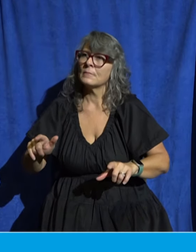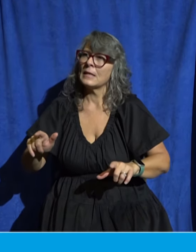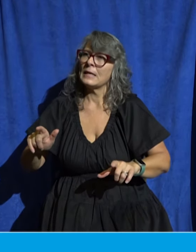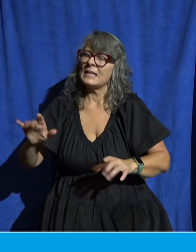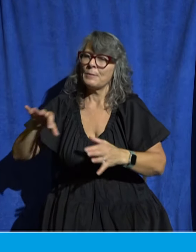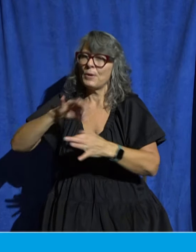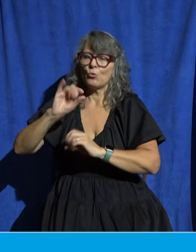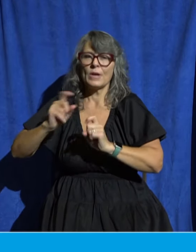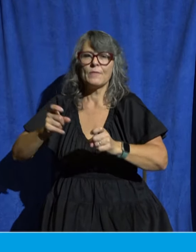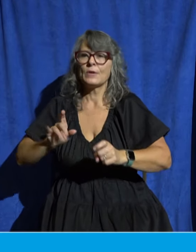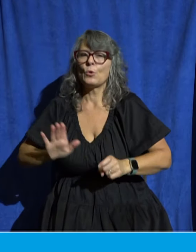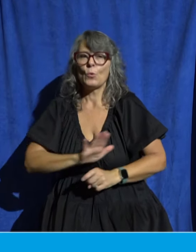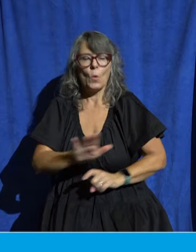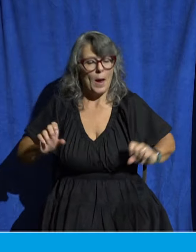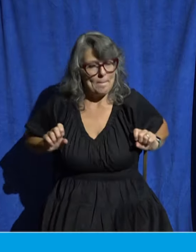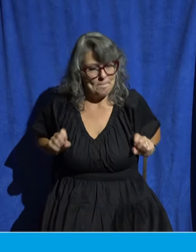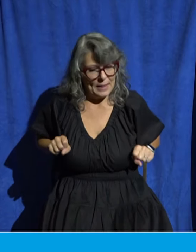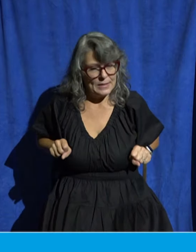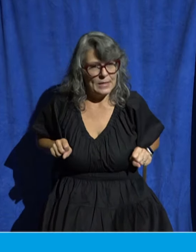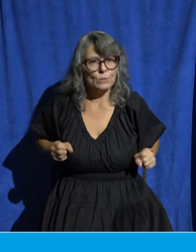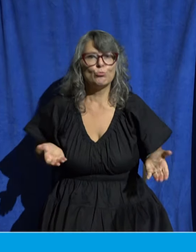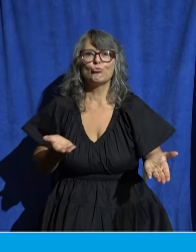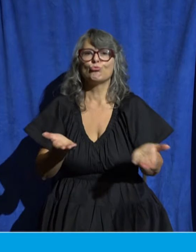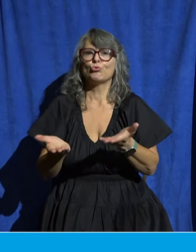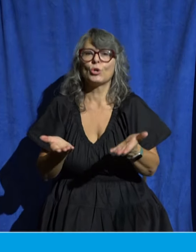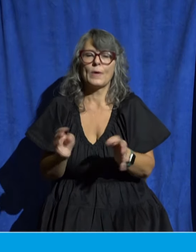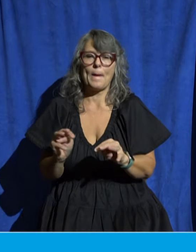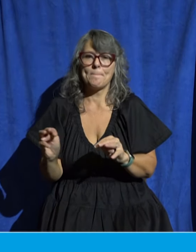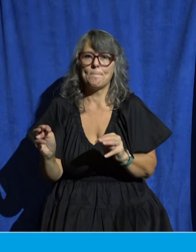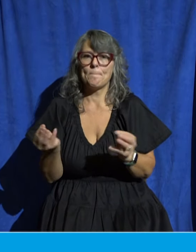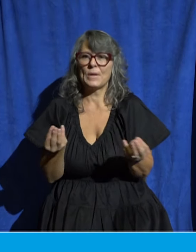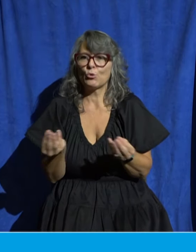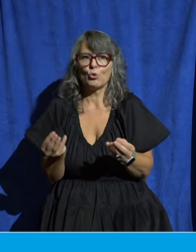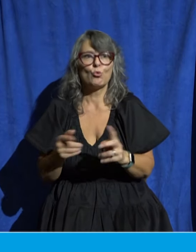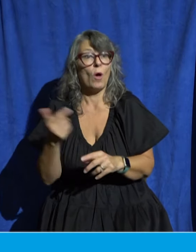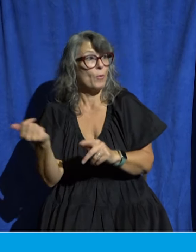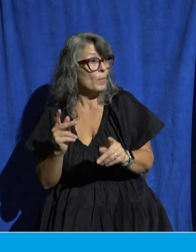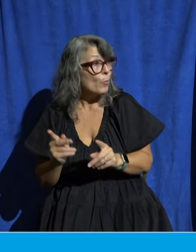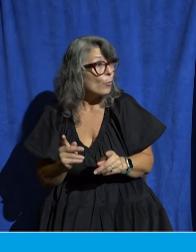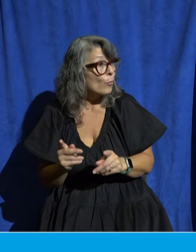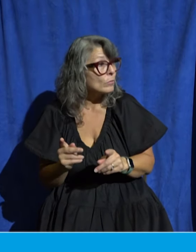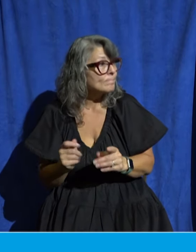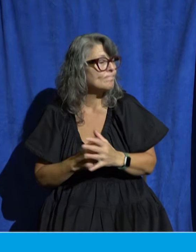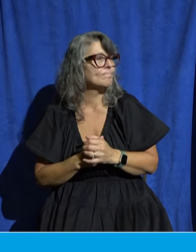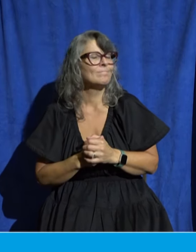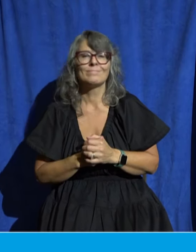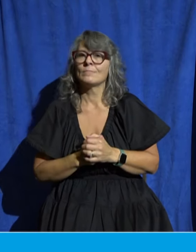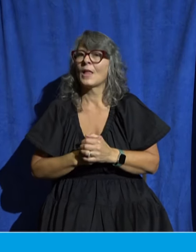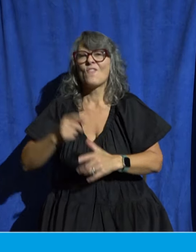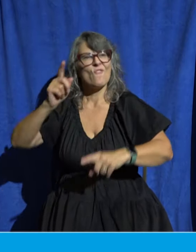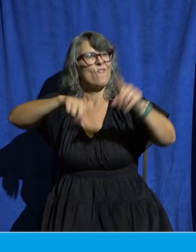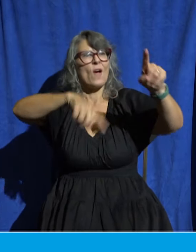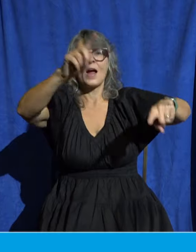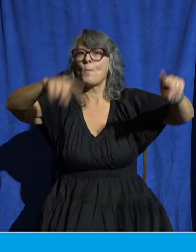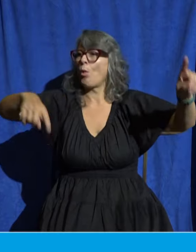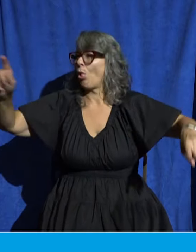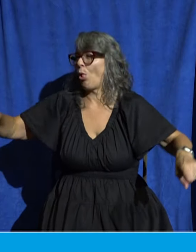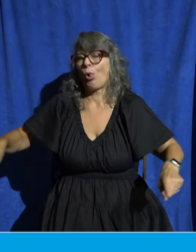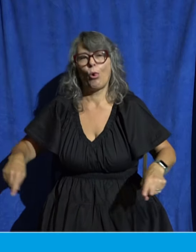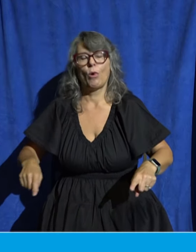that a little bit more in just a minute. And those gifts will be different from person to person. No one has all of the gifts. No